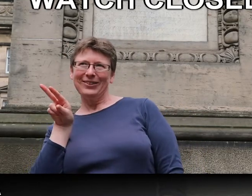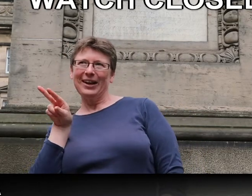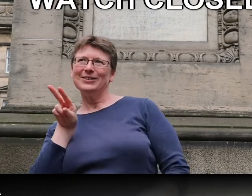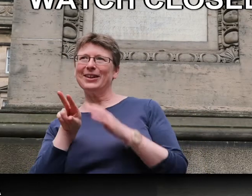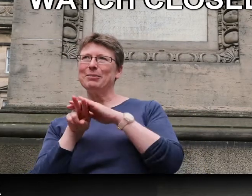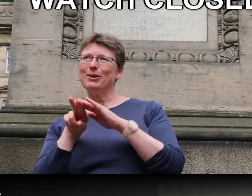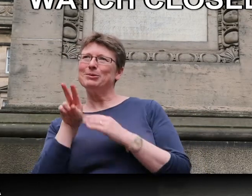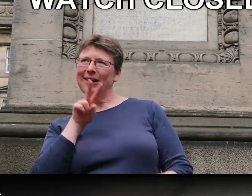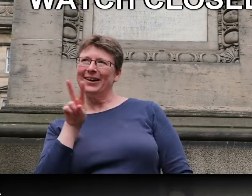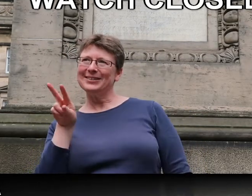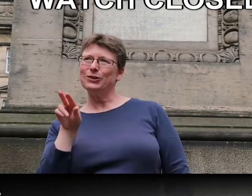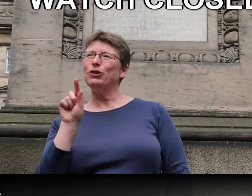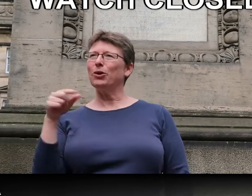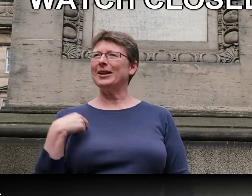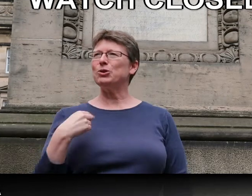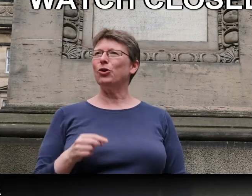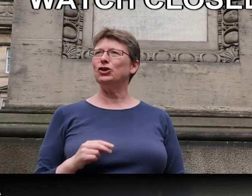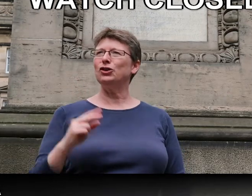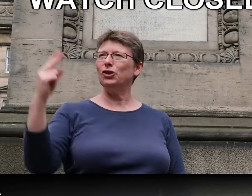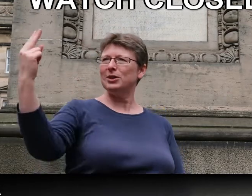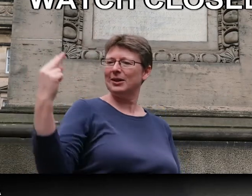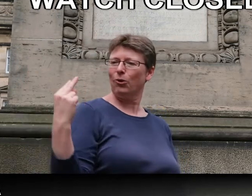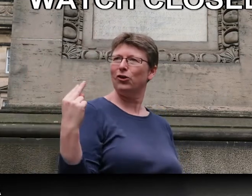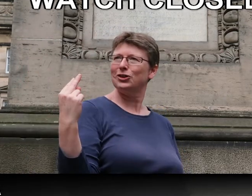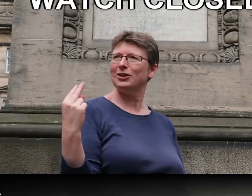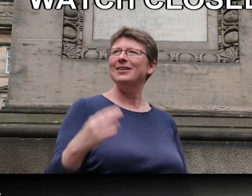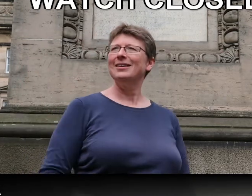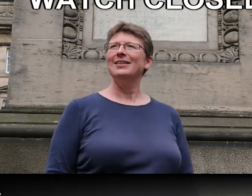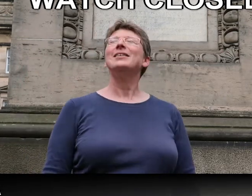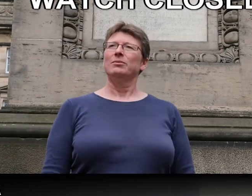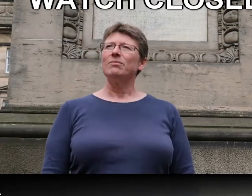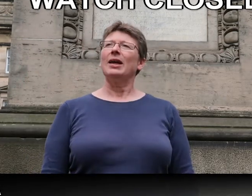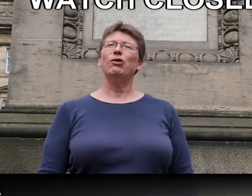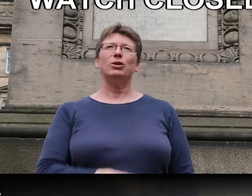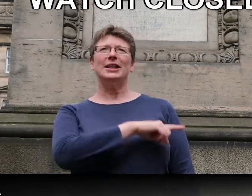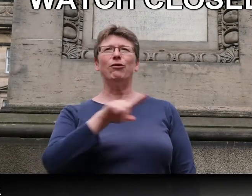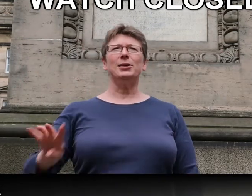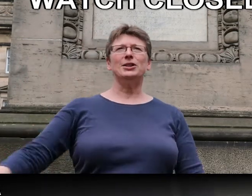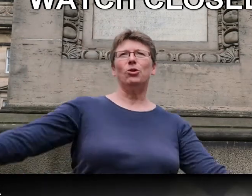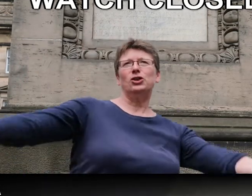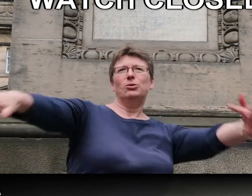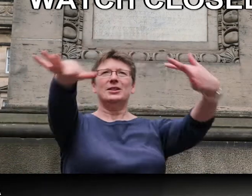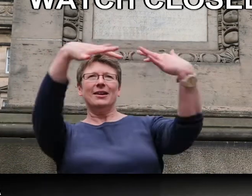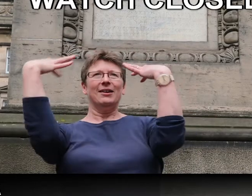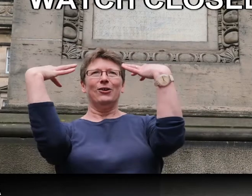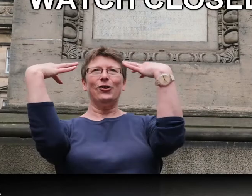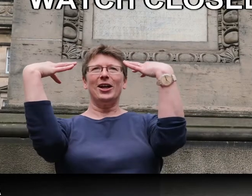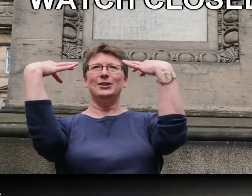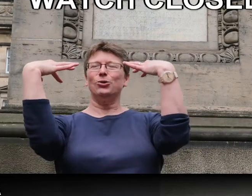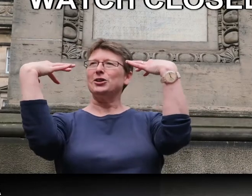Okay. So, that would come to my eyes. So, if you wanted them to watch you, you would say watch. Okay. If you wanted everybody to watch, you would say, I'm all eyes towards